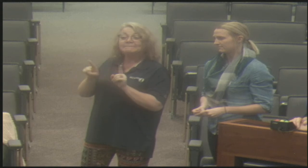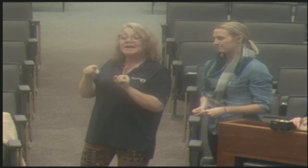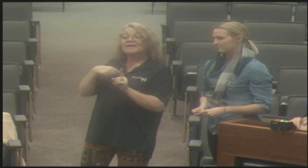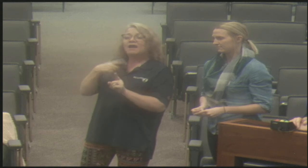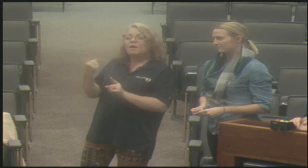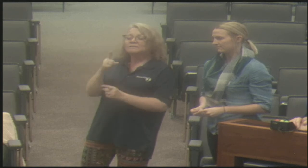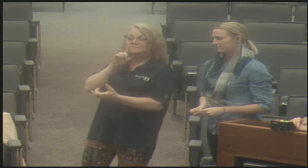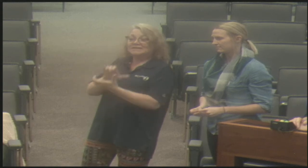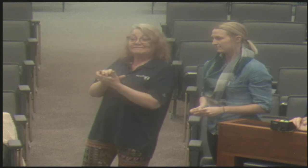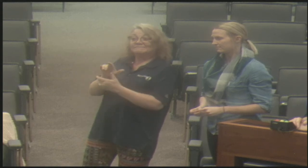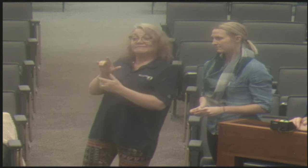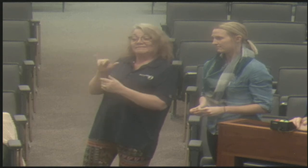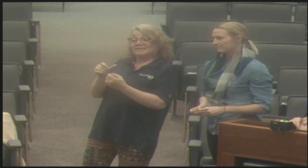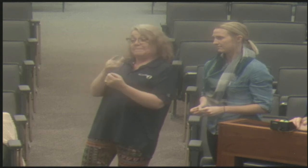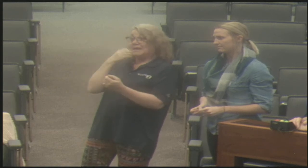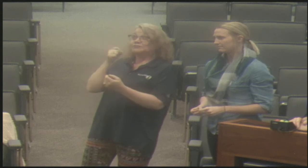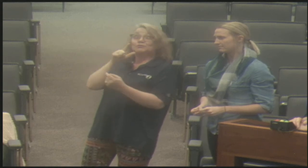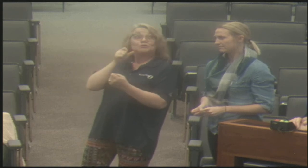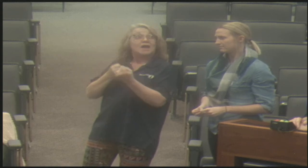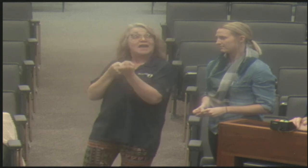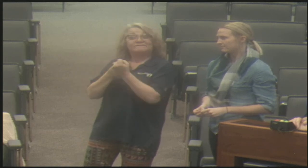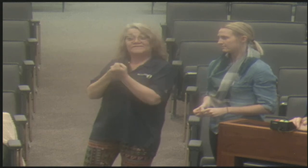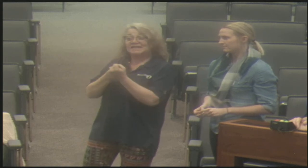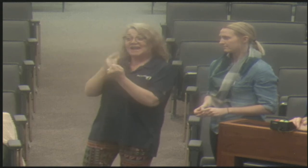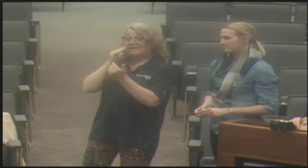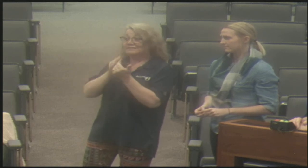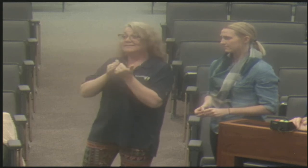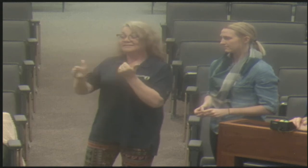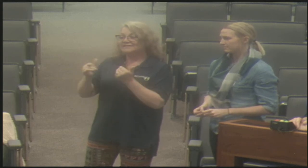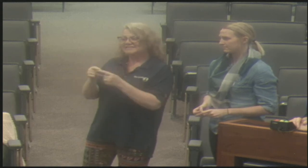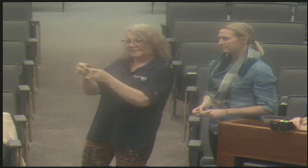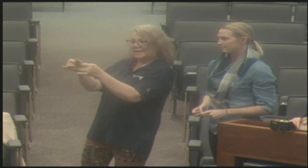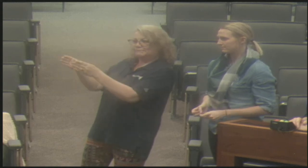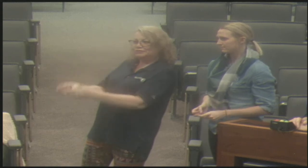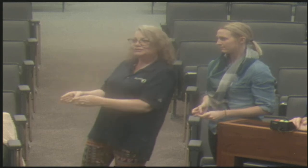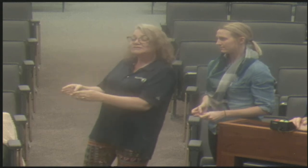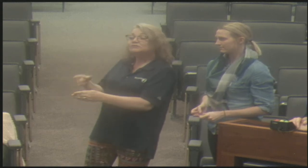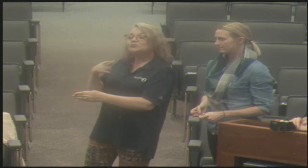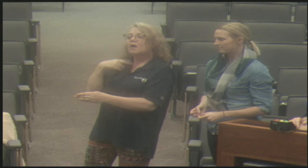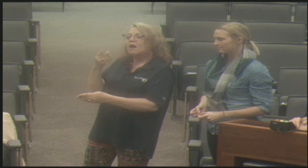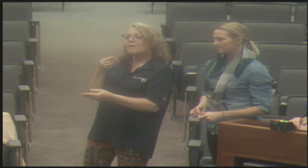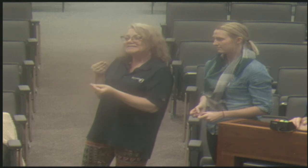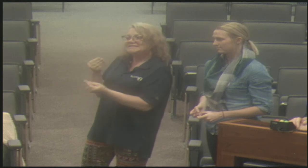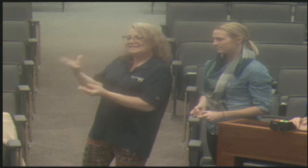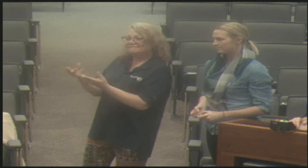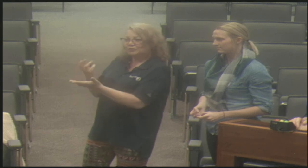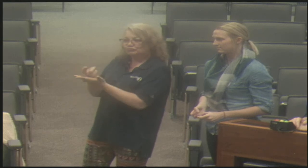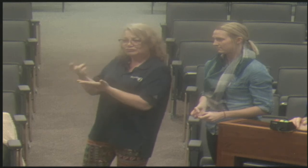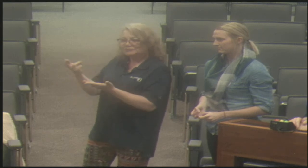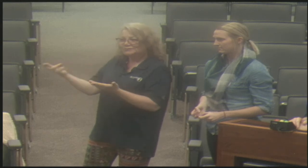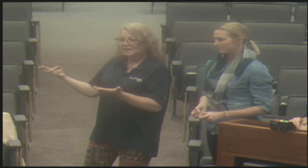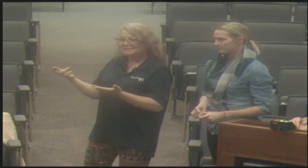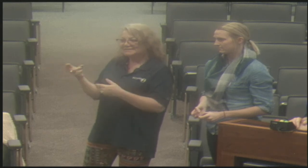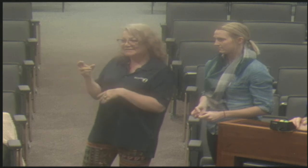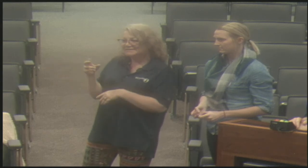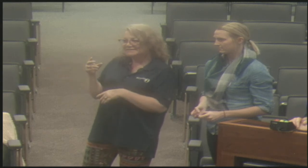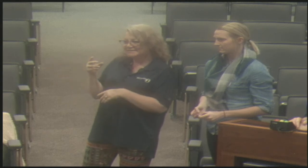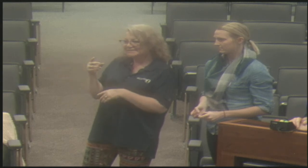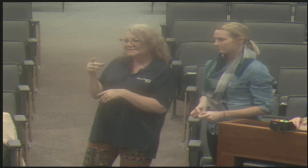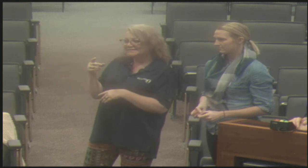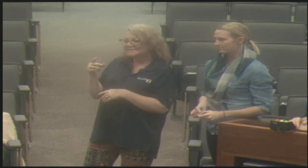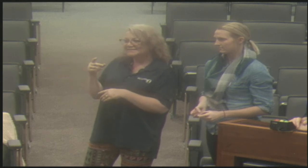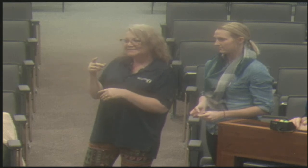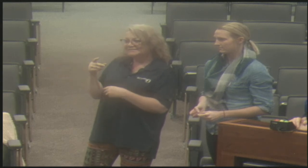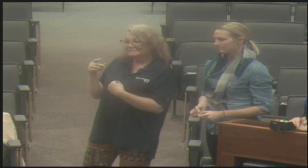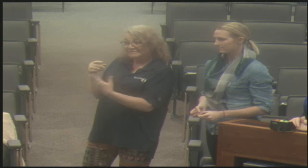guiding a person. Um, but I also, also believe that the best advocate is you yourself. So what I try to do